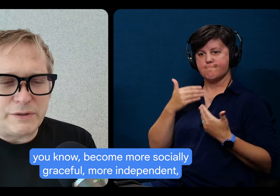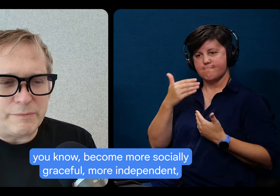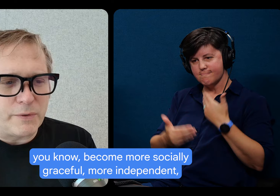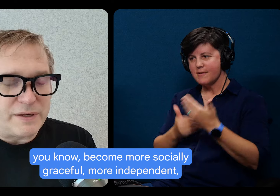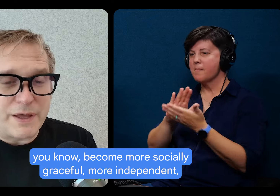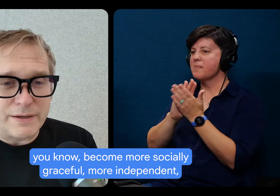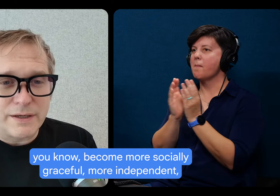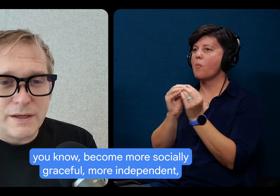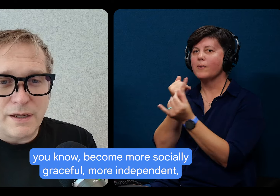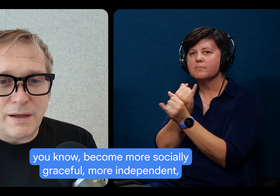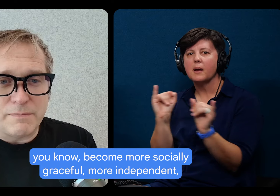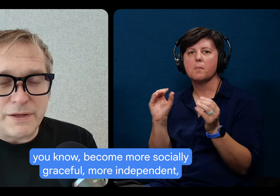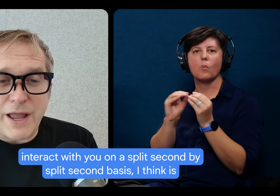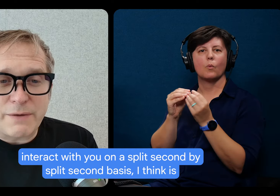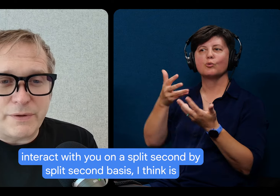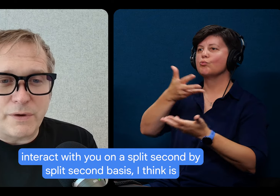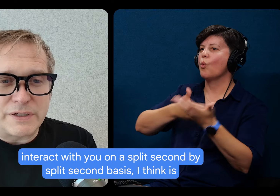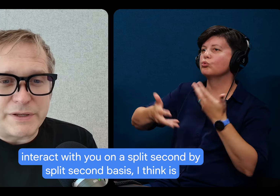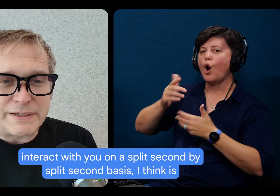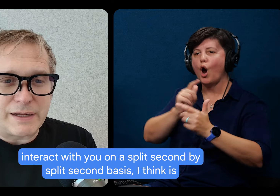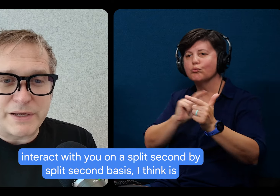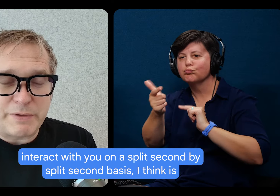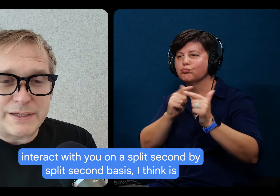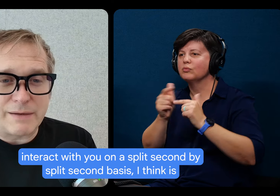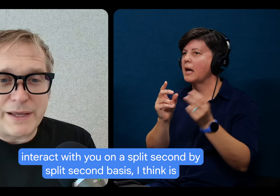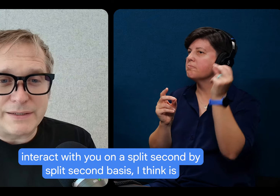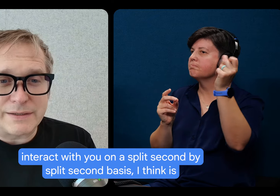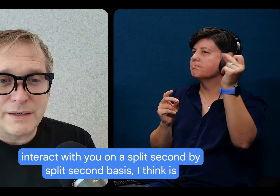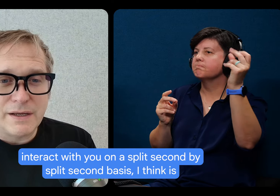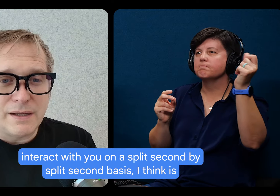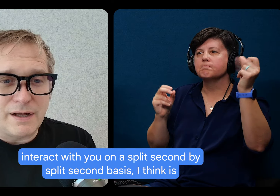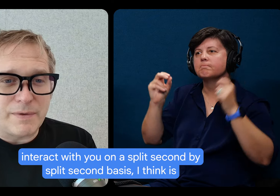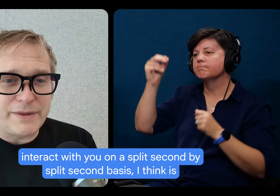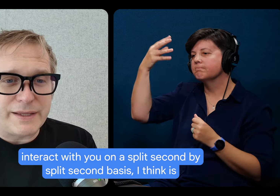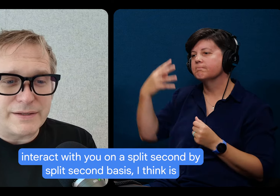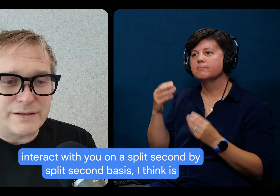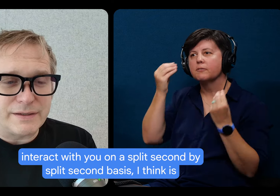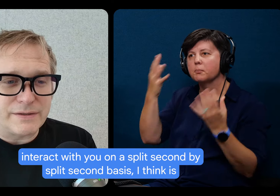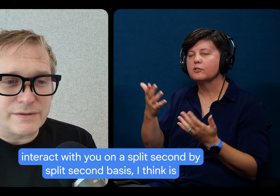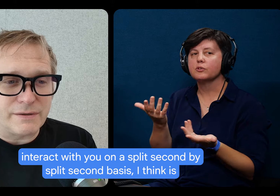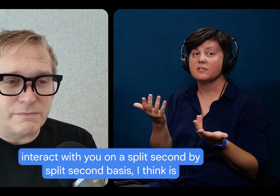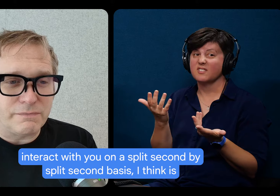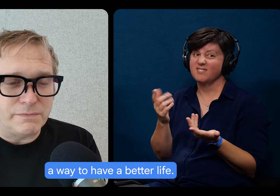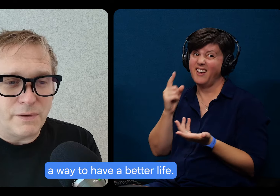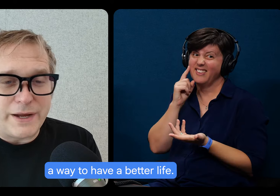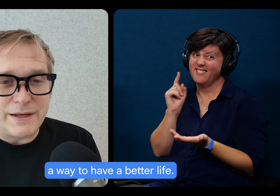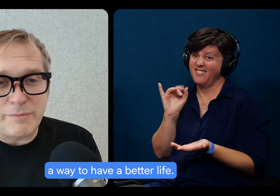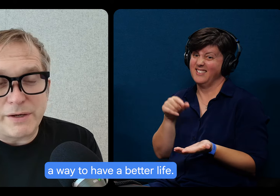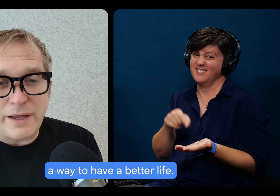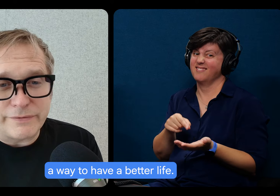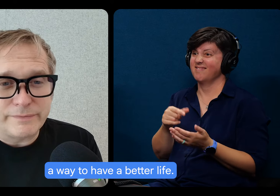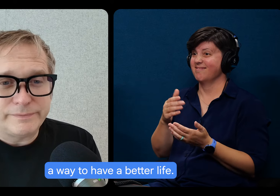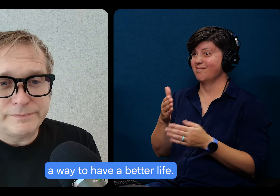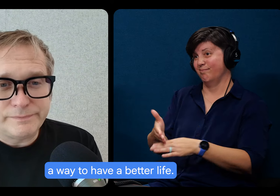socially graceful, more independent, interact with you on a split second by split second basis, I think is is a way